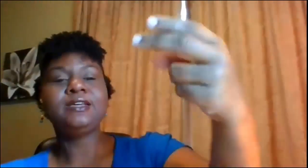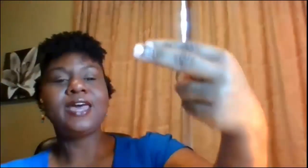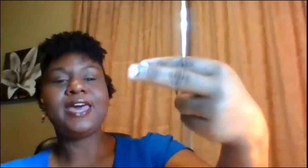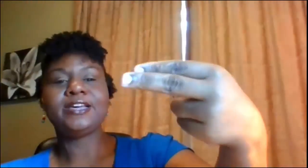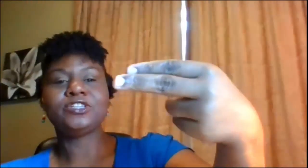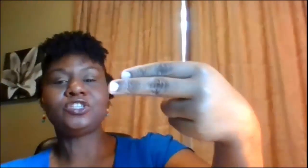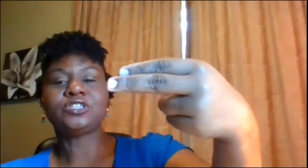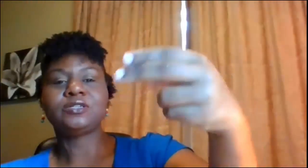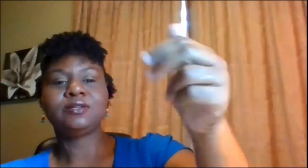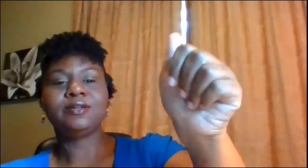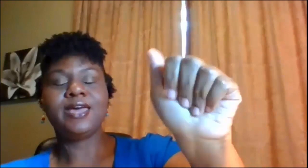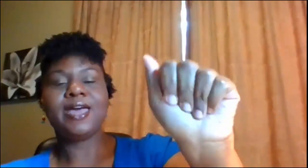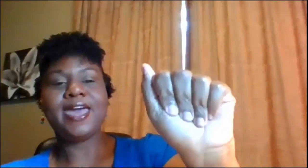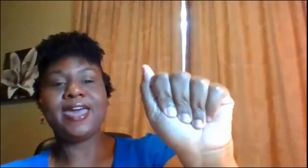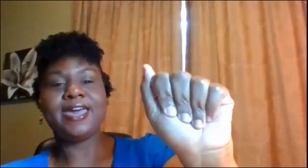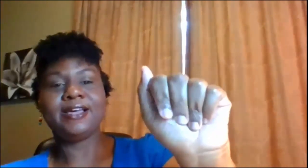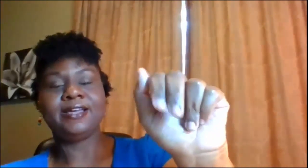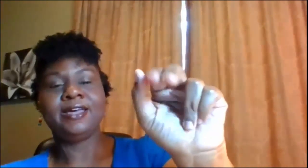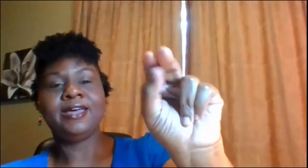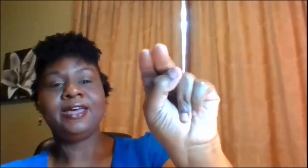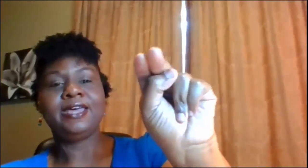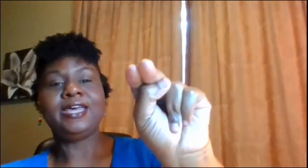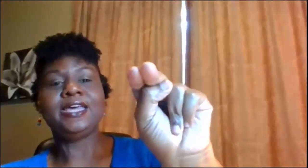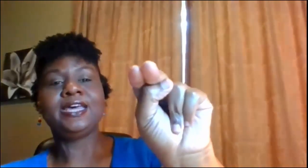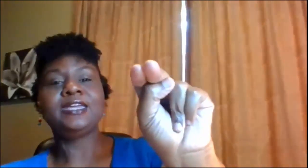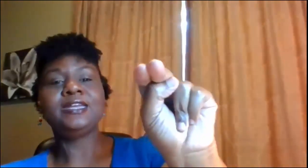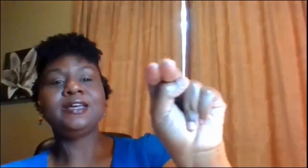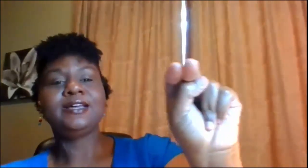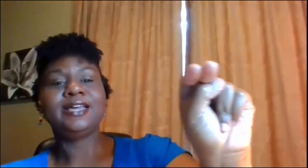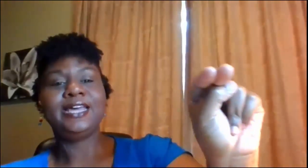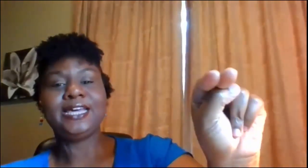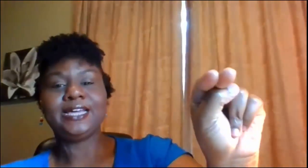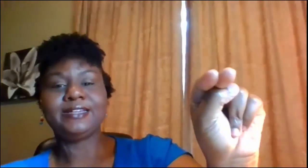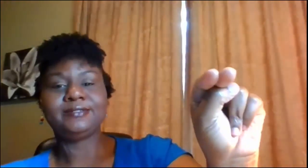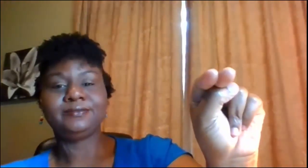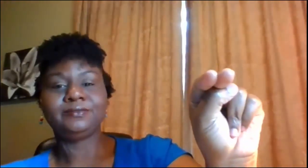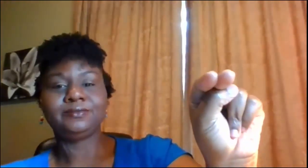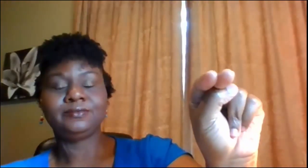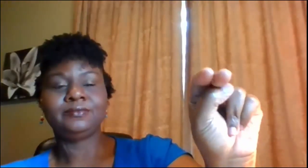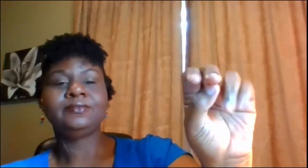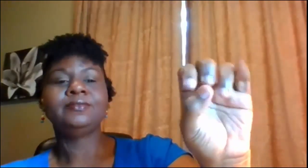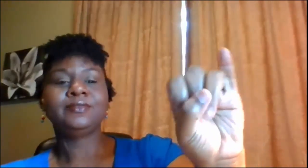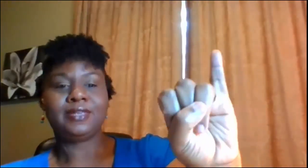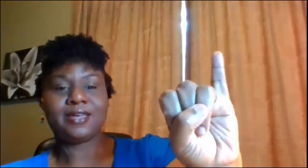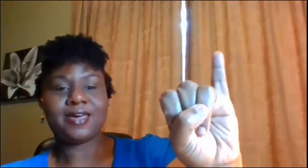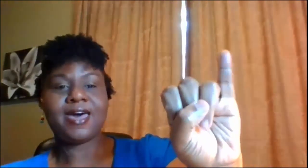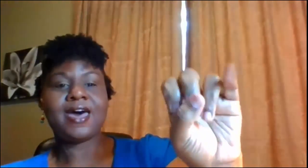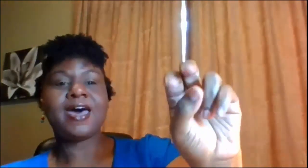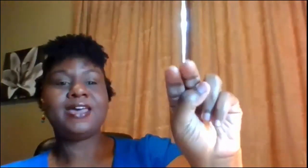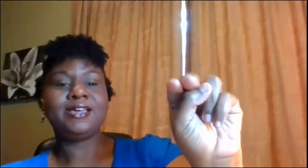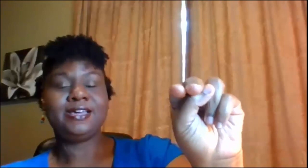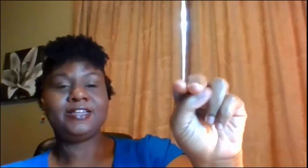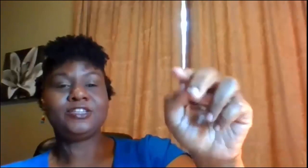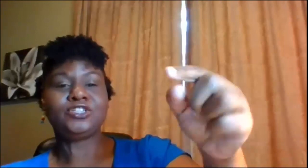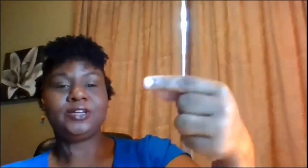-H-A-N-N-I-N-G